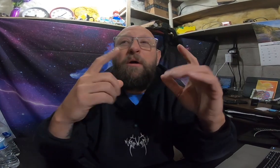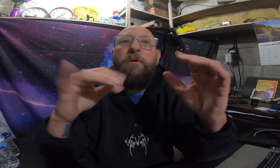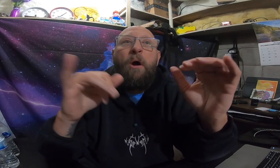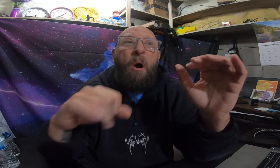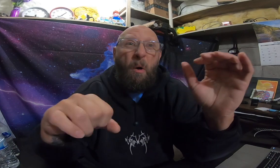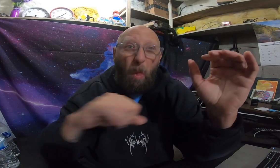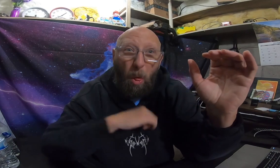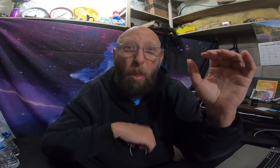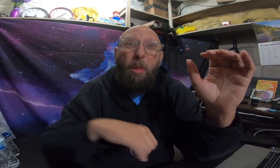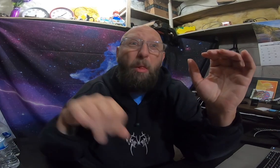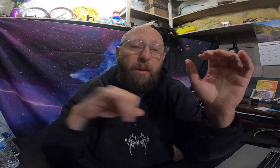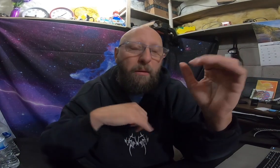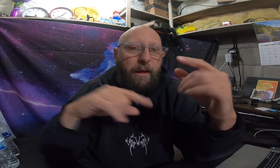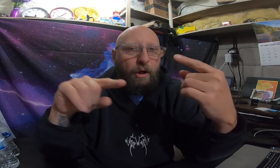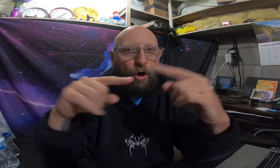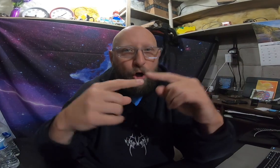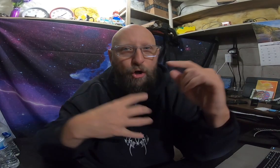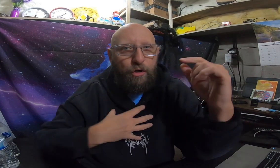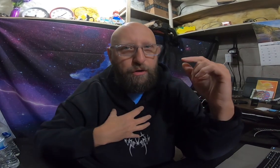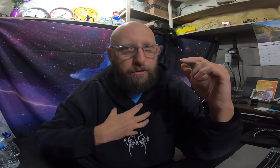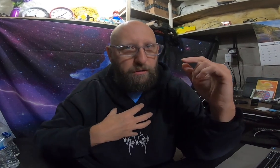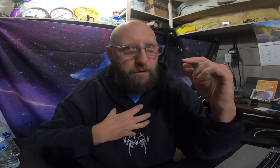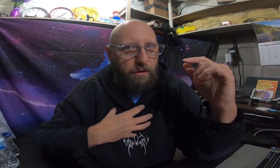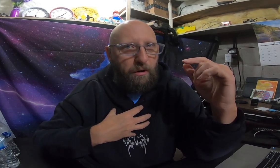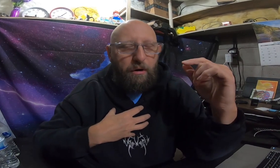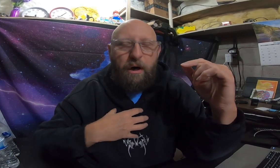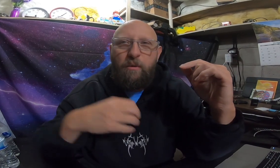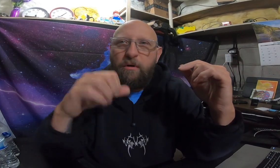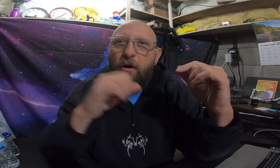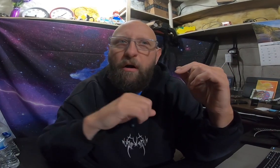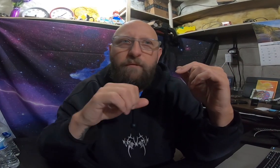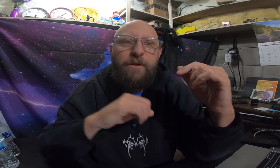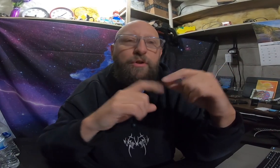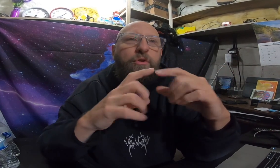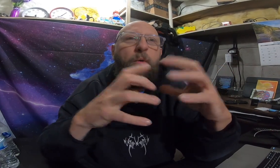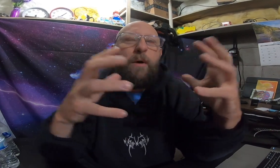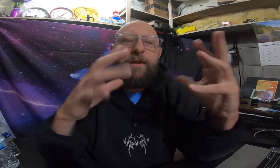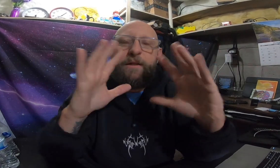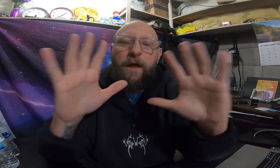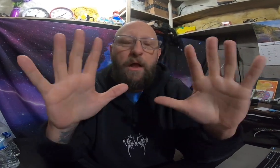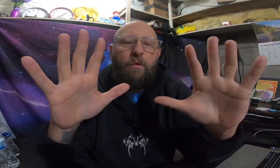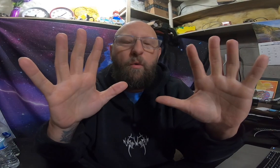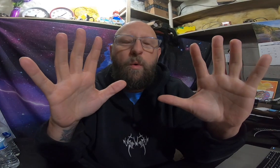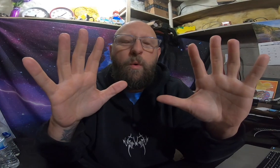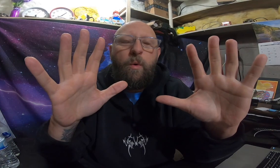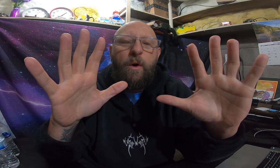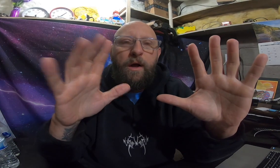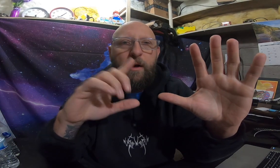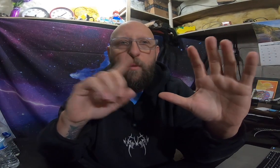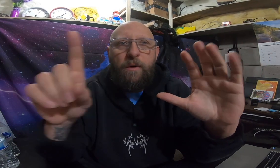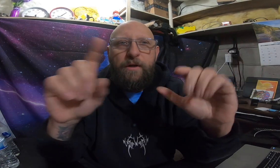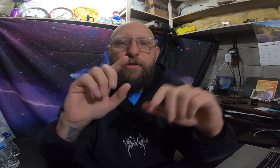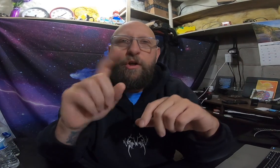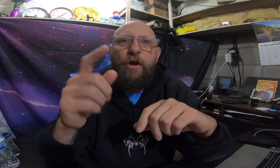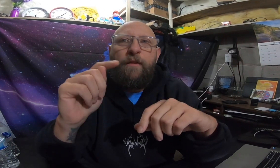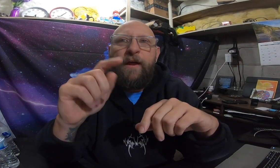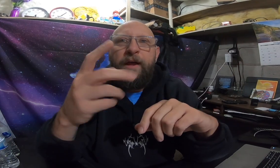up, ooh, ooh, and my heart, oh, I would cough so much, I got it. When I turned the